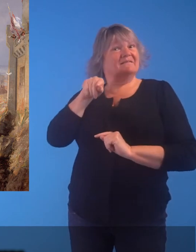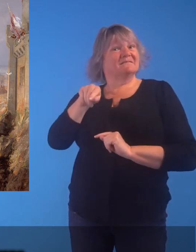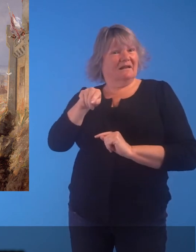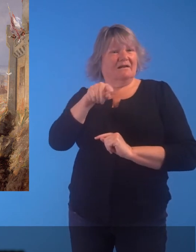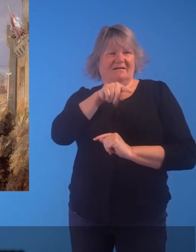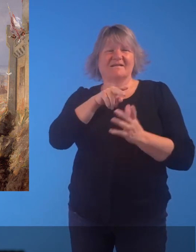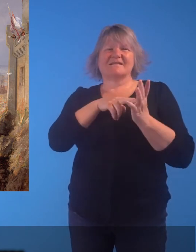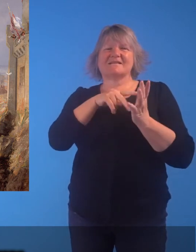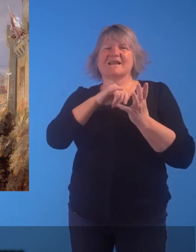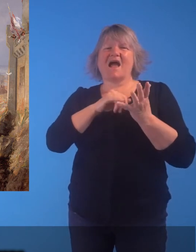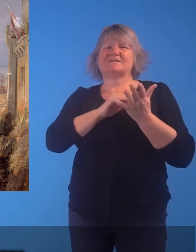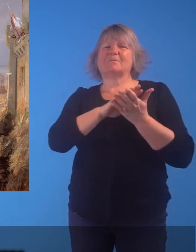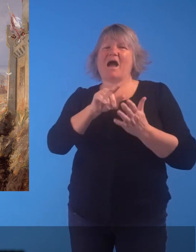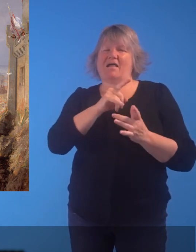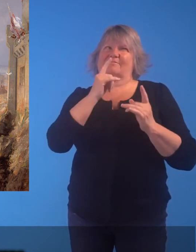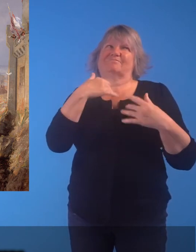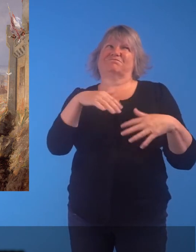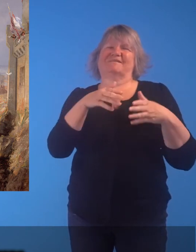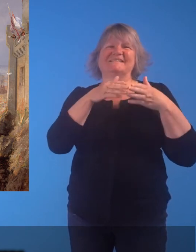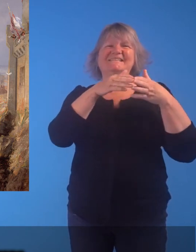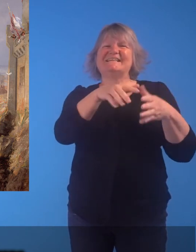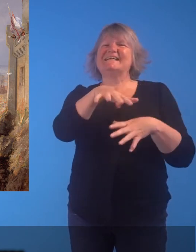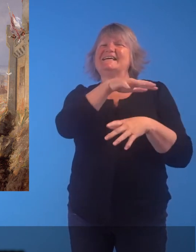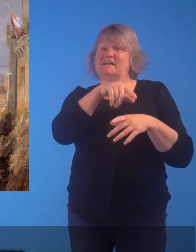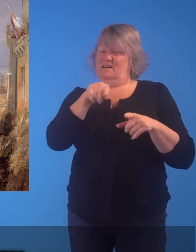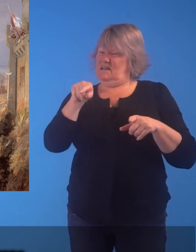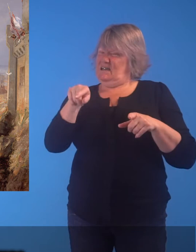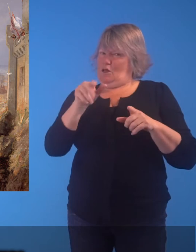Completed just three years after Naismith's magnificent seascape.